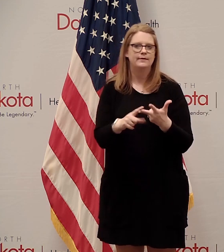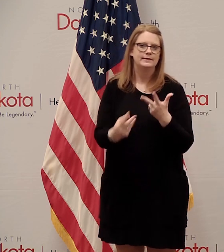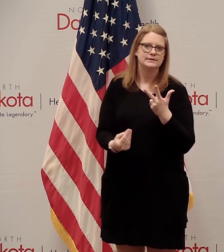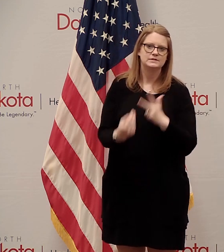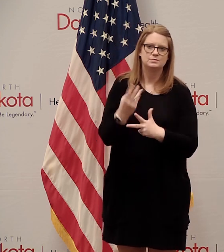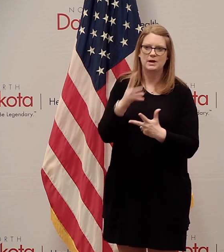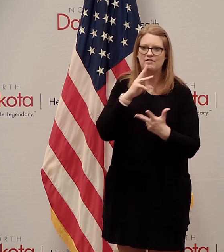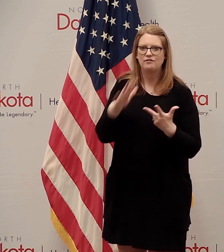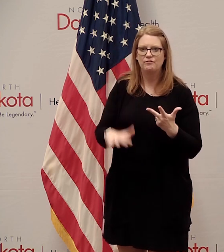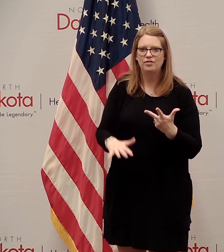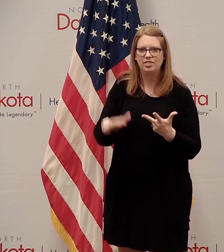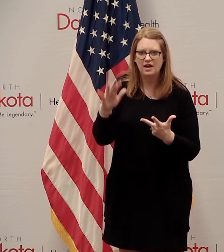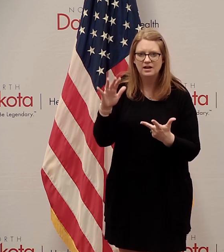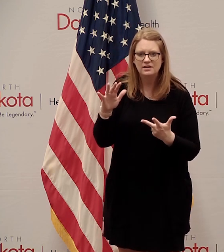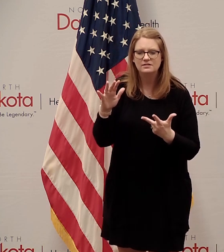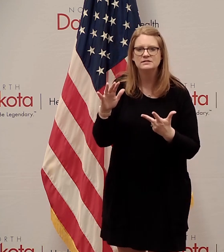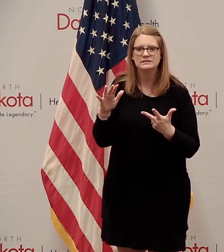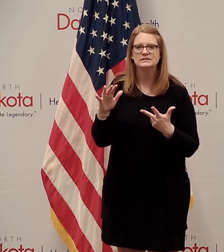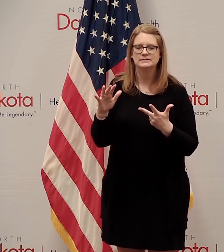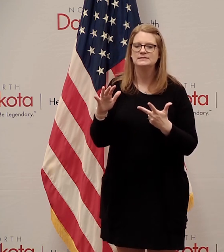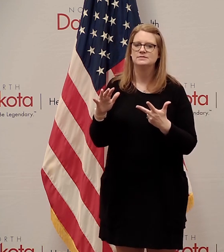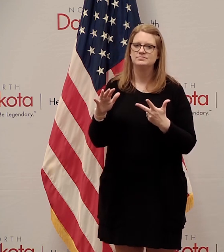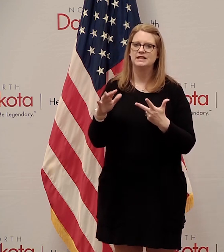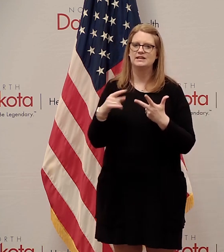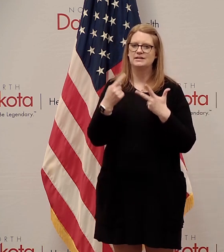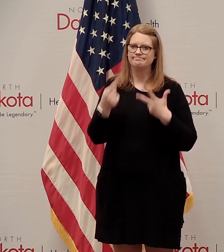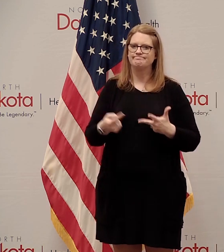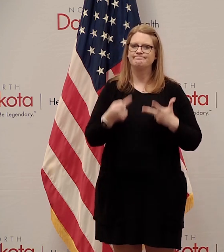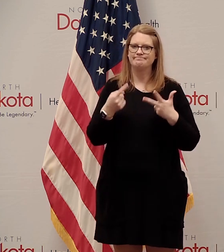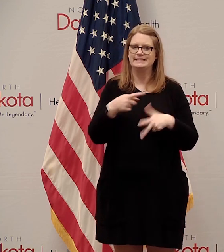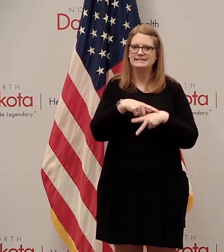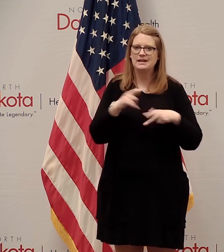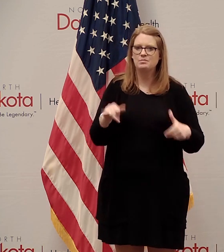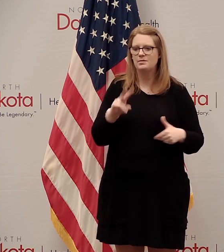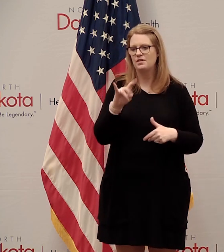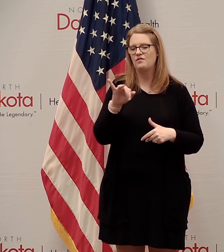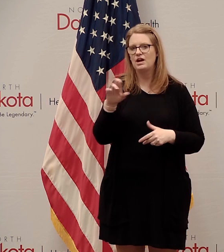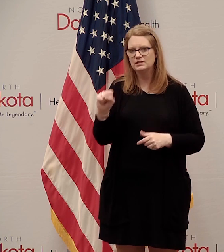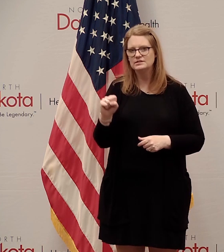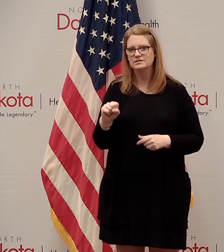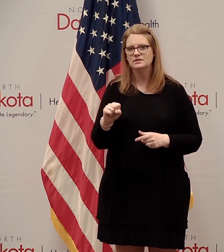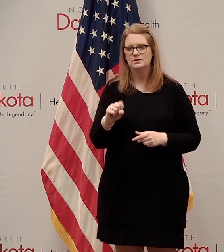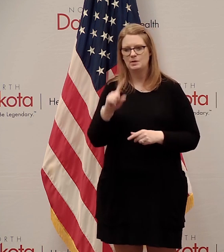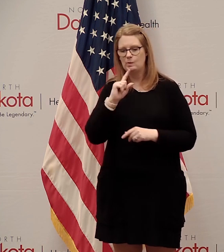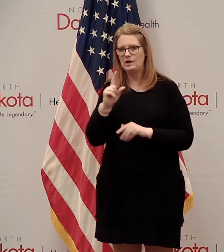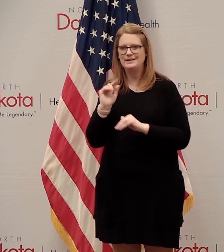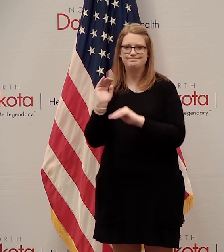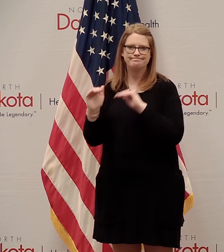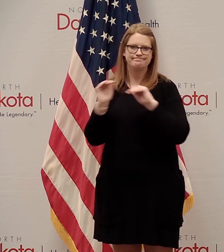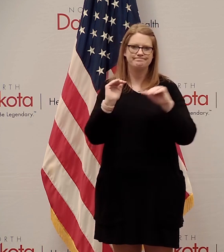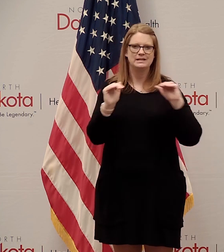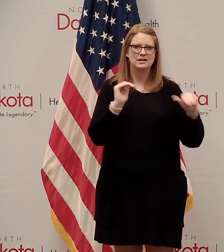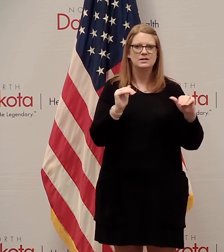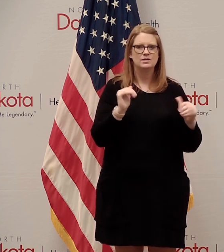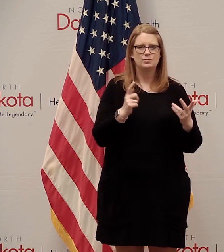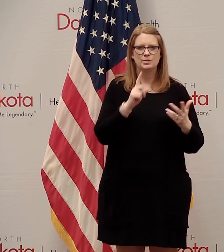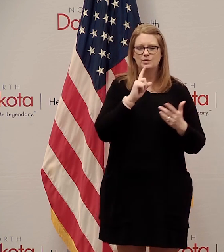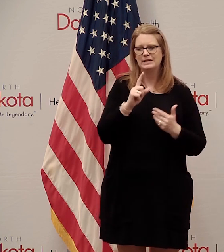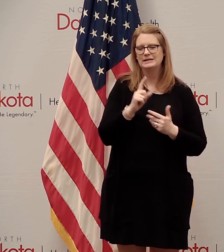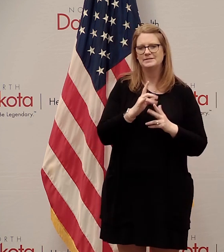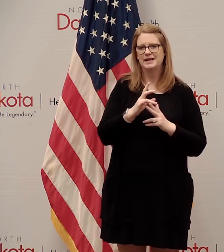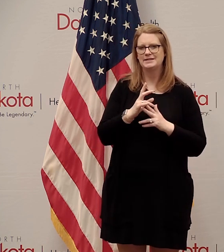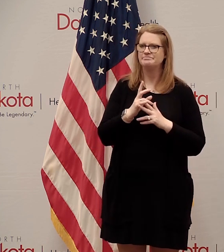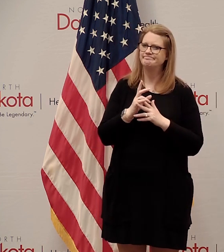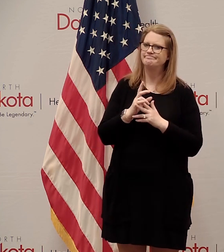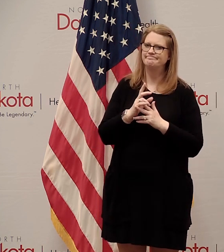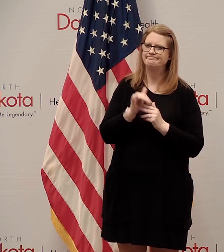flooding. They're dealing with that the same time that we're dealing with the virus. We want to make sure that, you know, that we're thinking of you and we